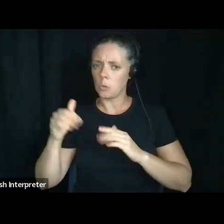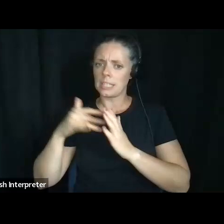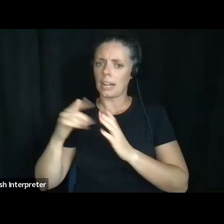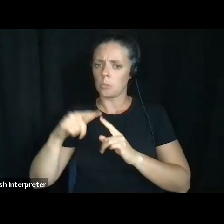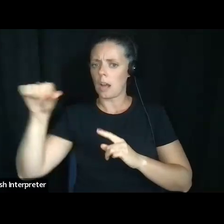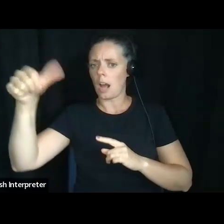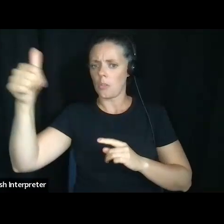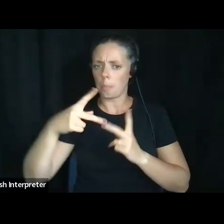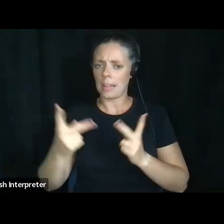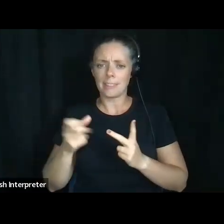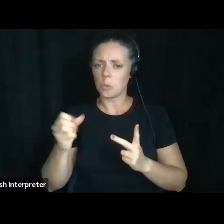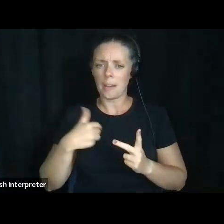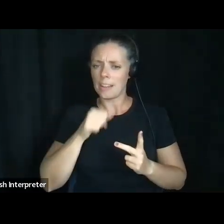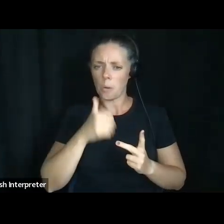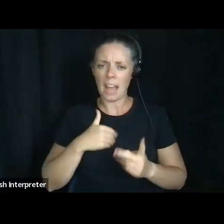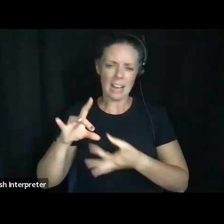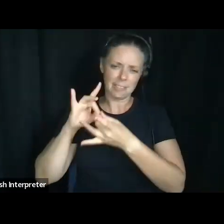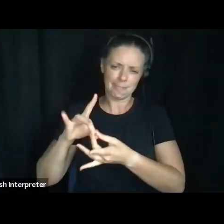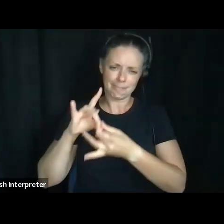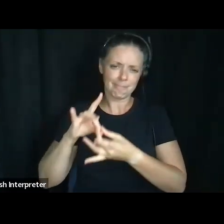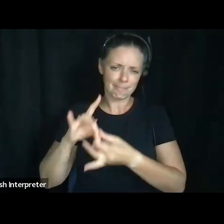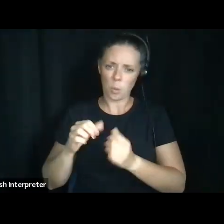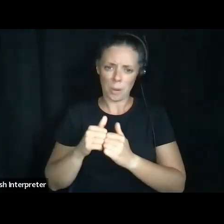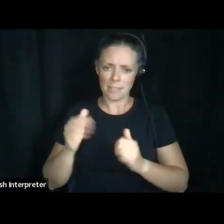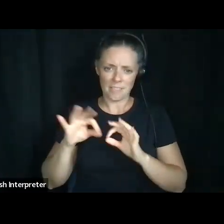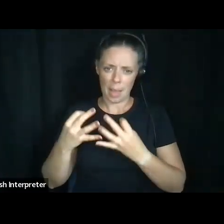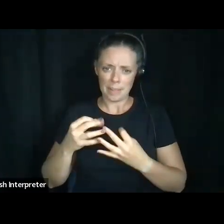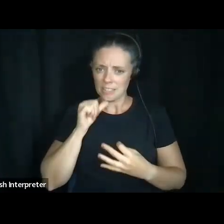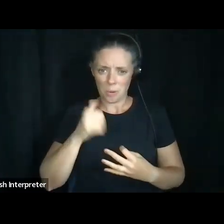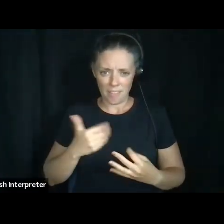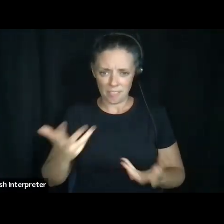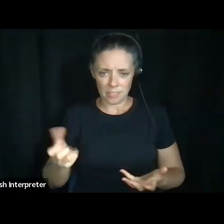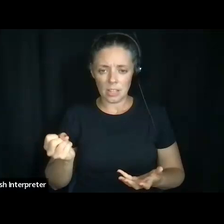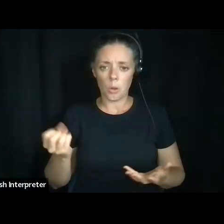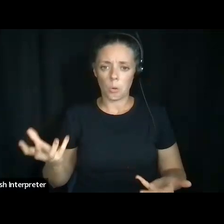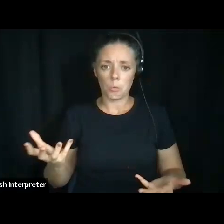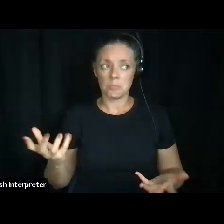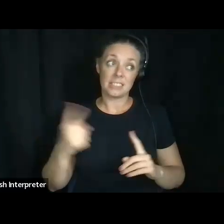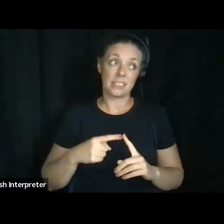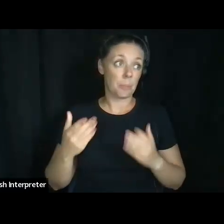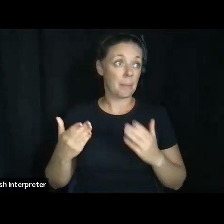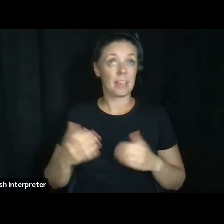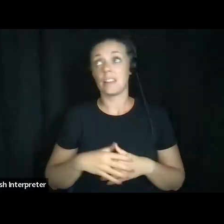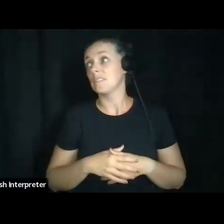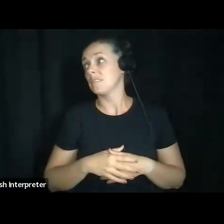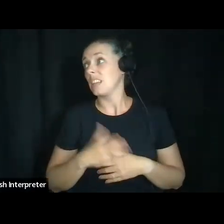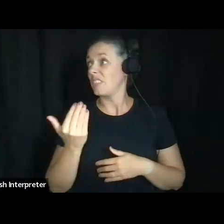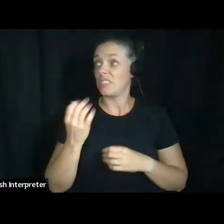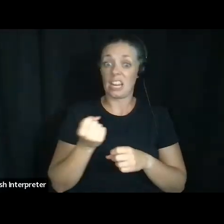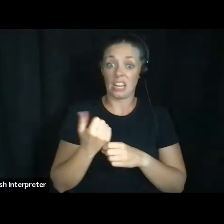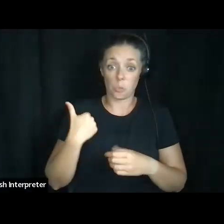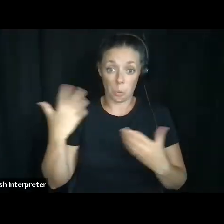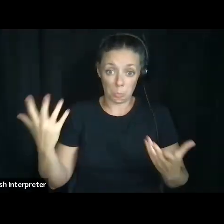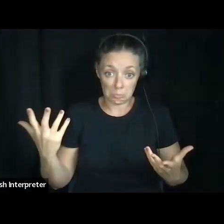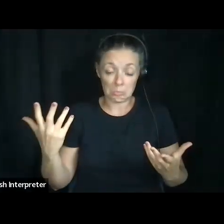had that, uh, you know, relationship with them, you know, so until like maybe 15 years ago,